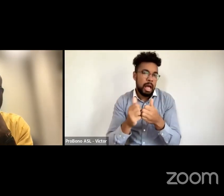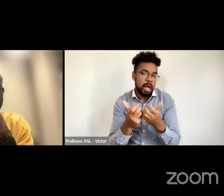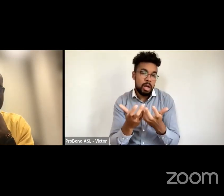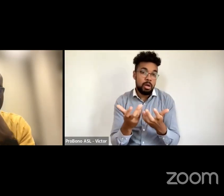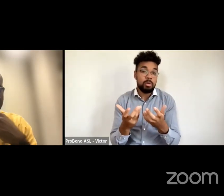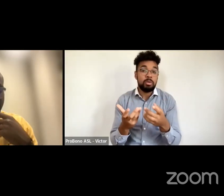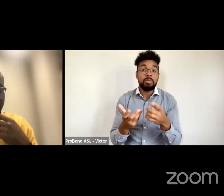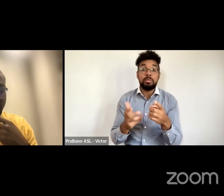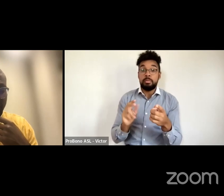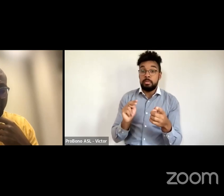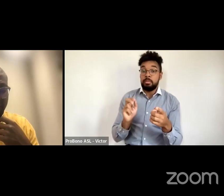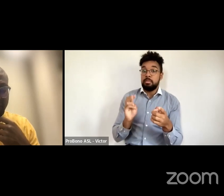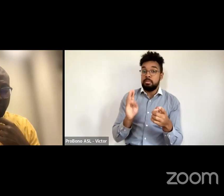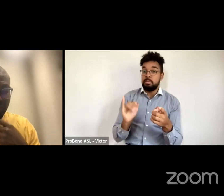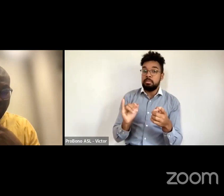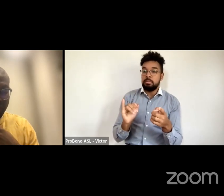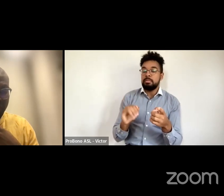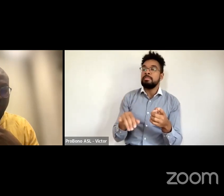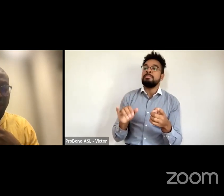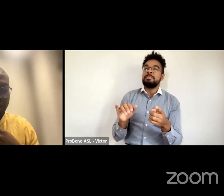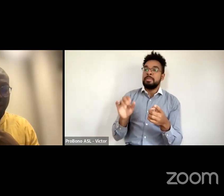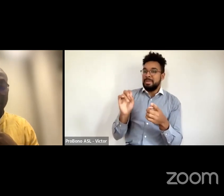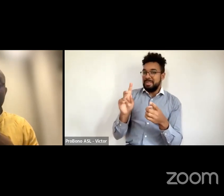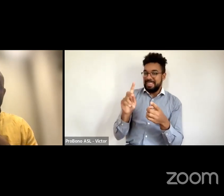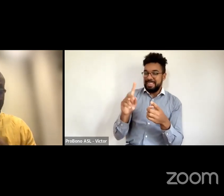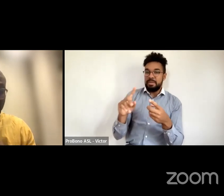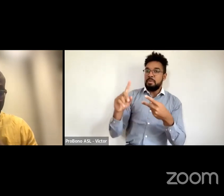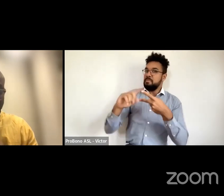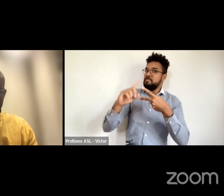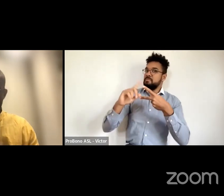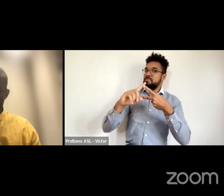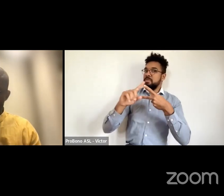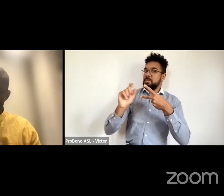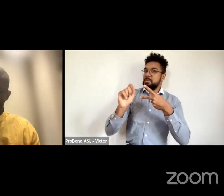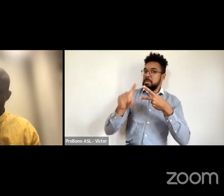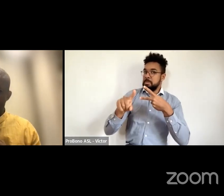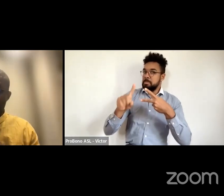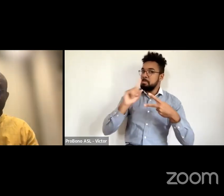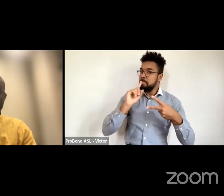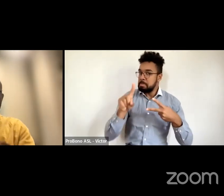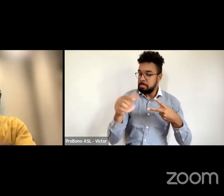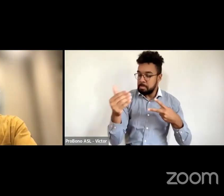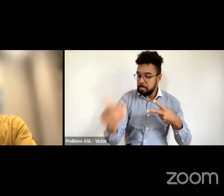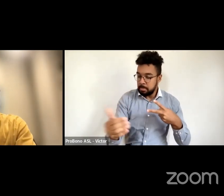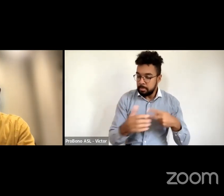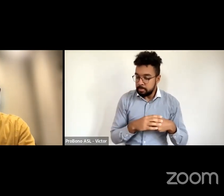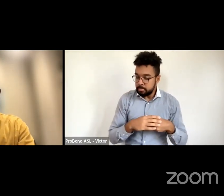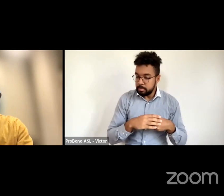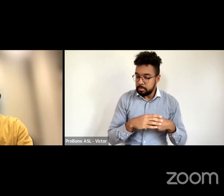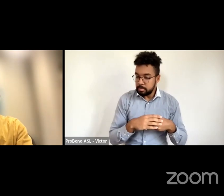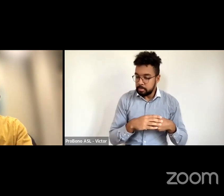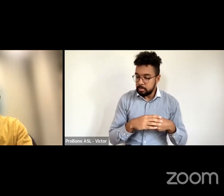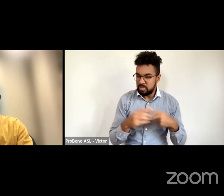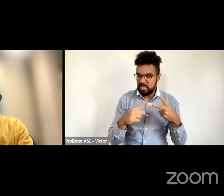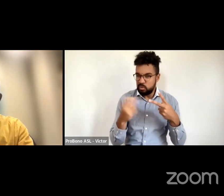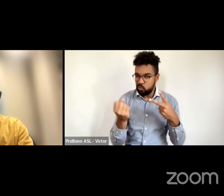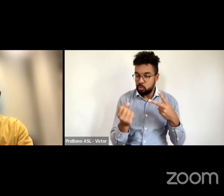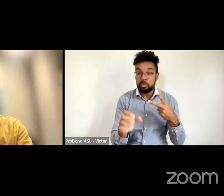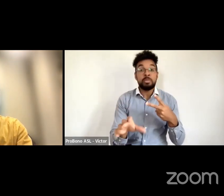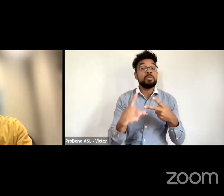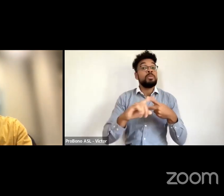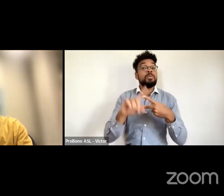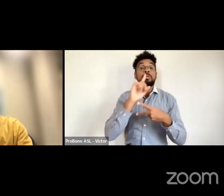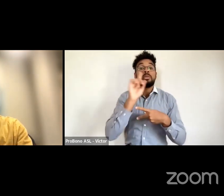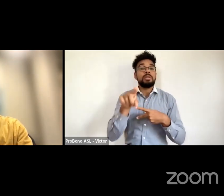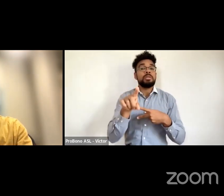first question then maybe i would ask you to repeat the second one again so i think the first question i would ask as an